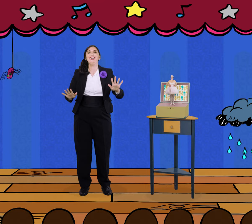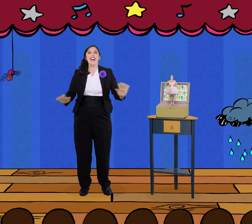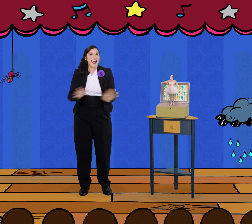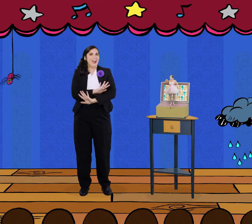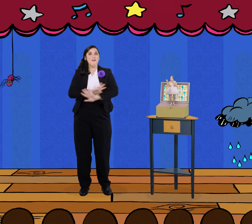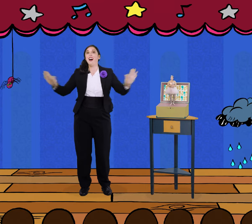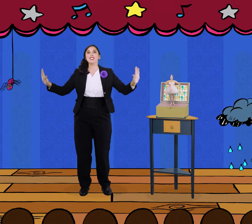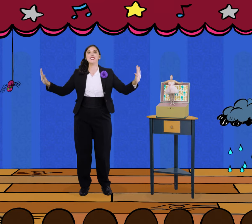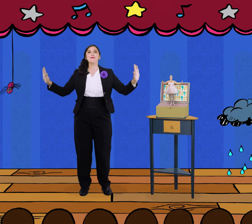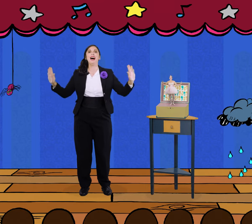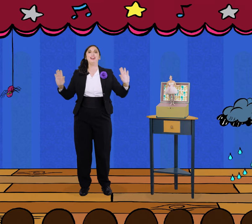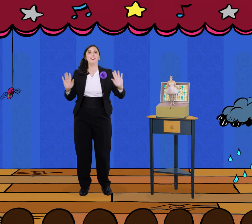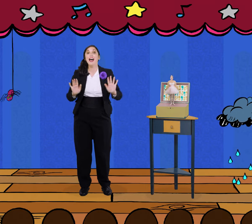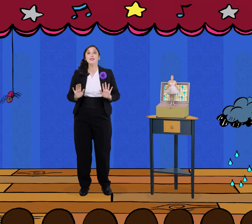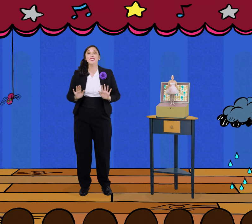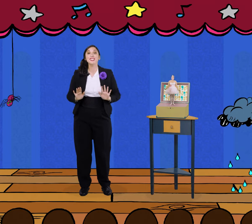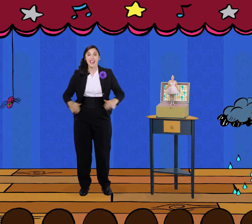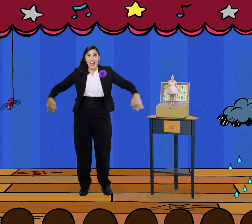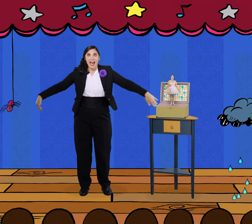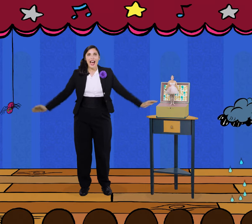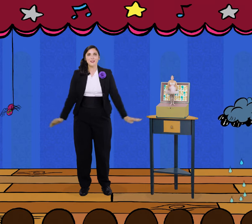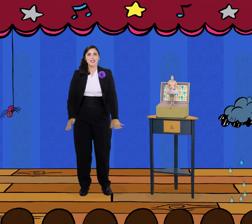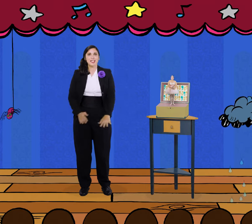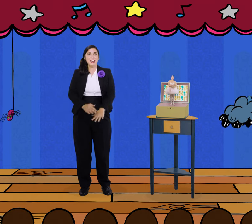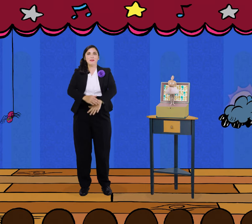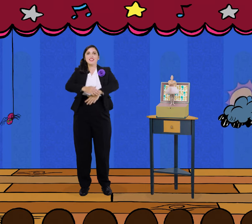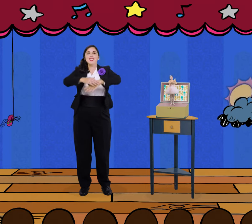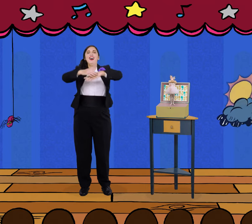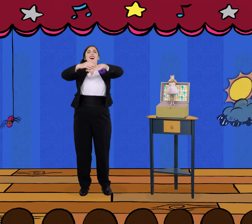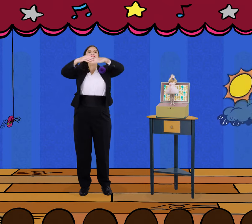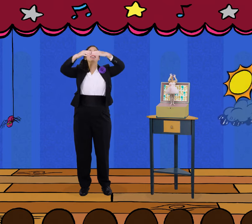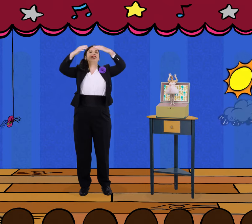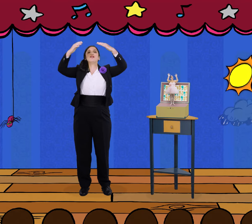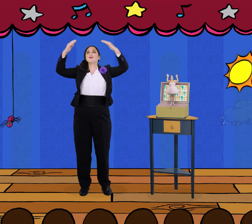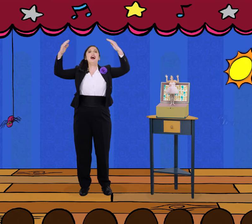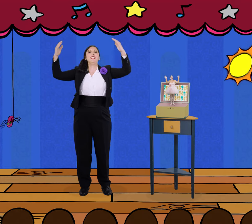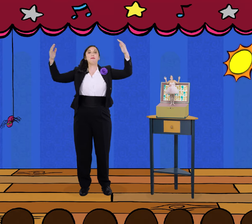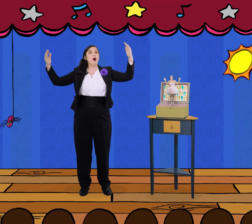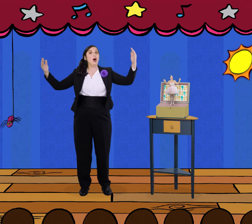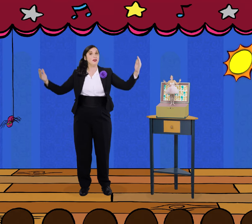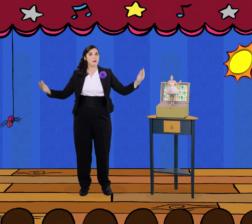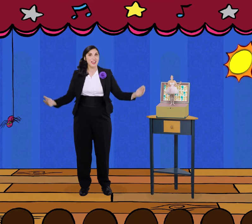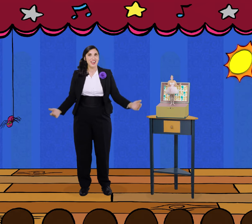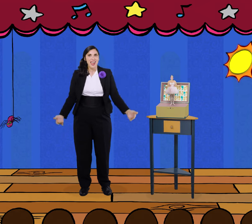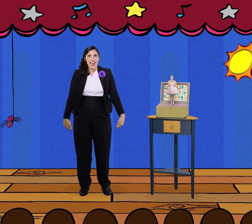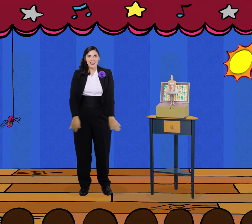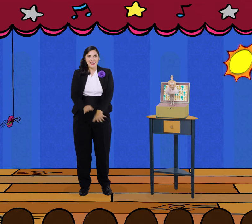and washed the spider out Out came the sun and dried up all the rain And the